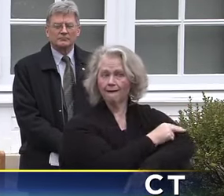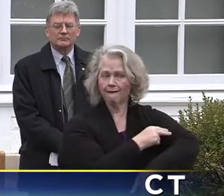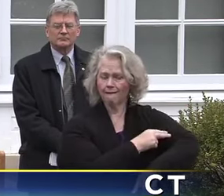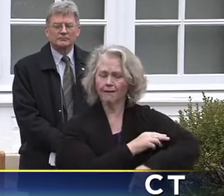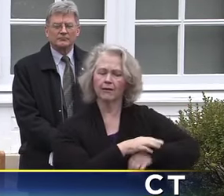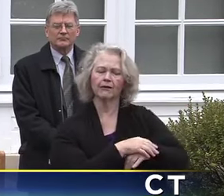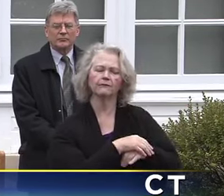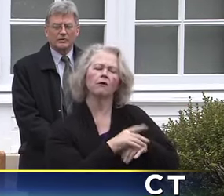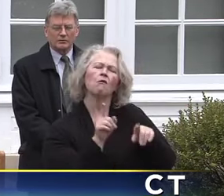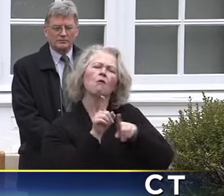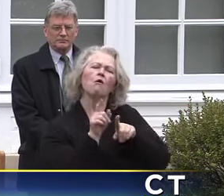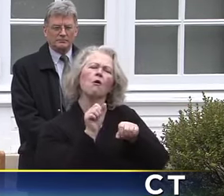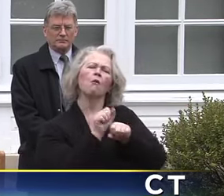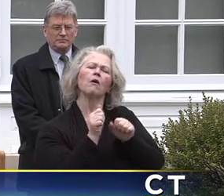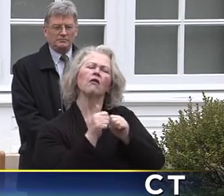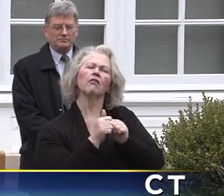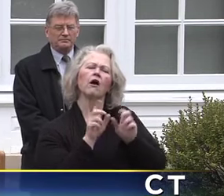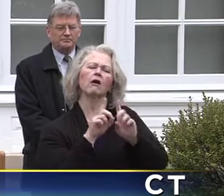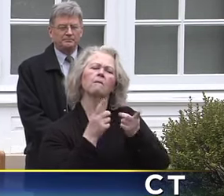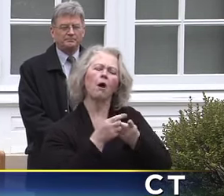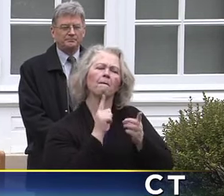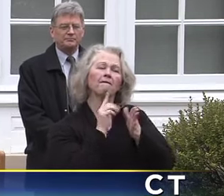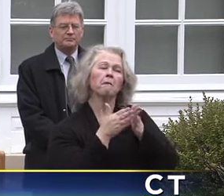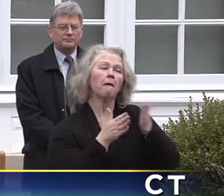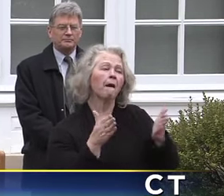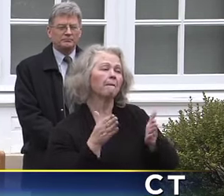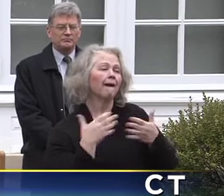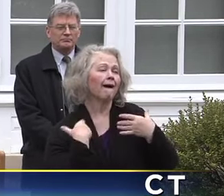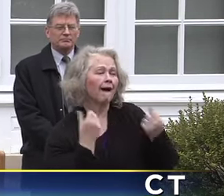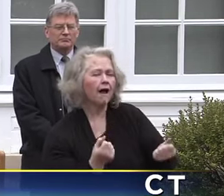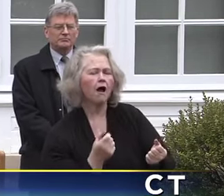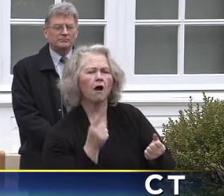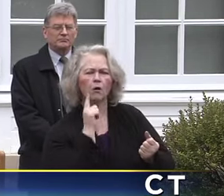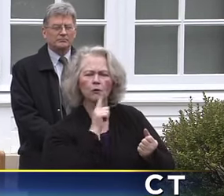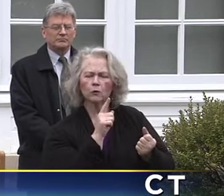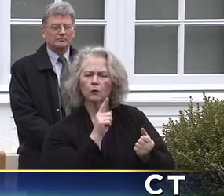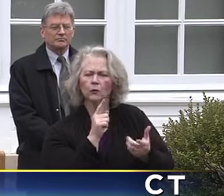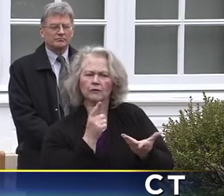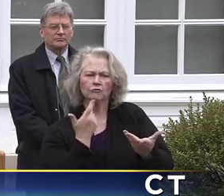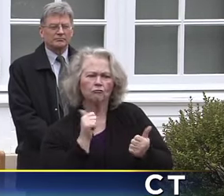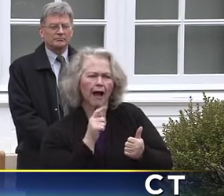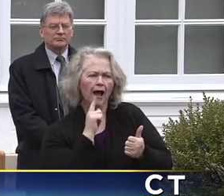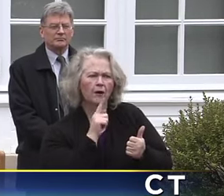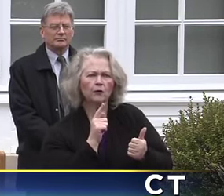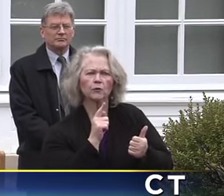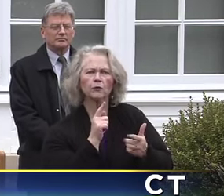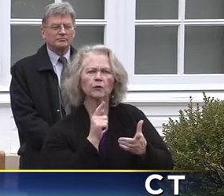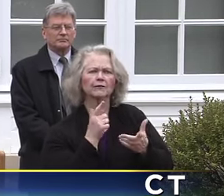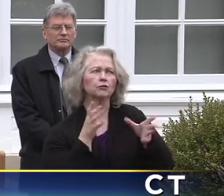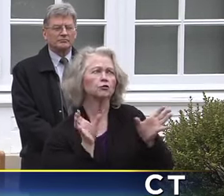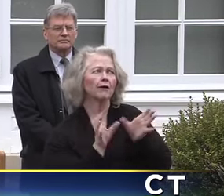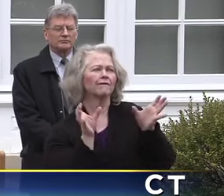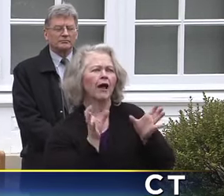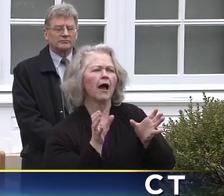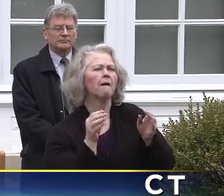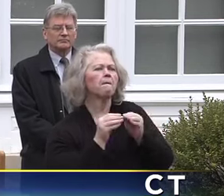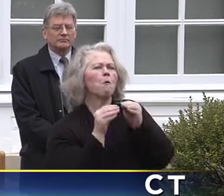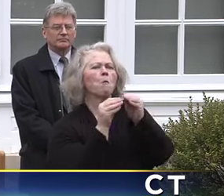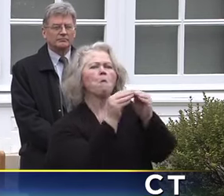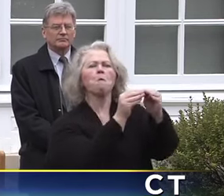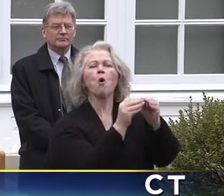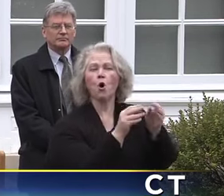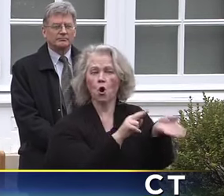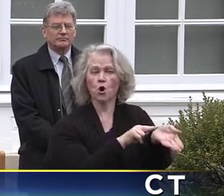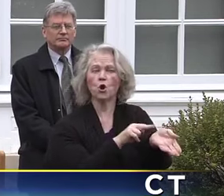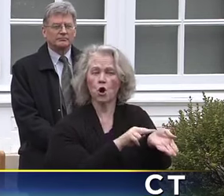the Department of Public Health and Rene in terms of certification, seeing what we can do to get more nurses available now. We have a number of